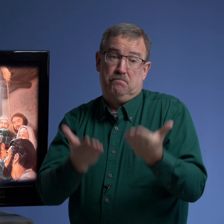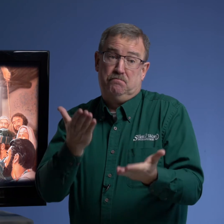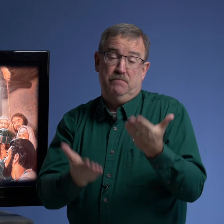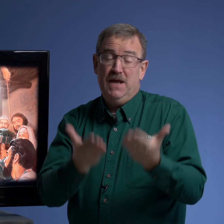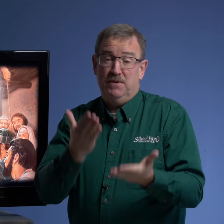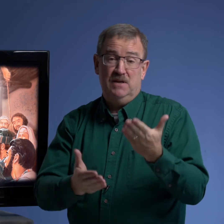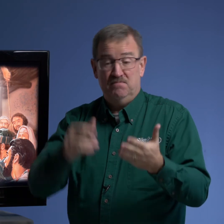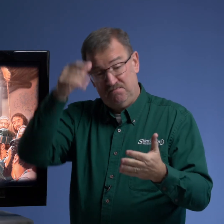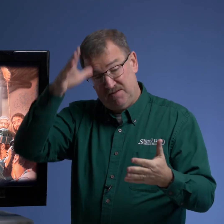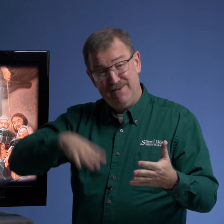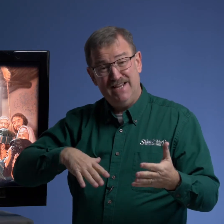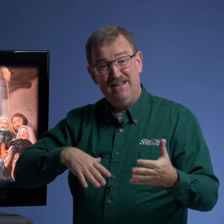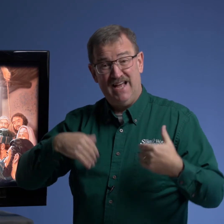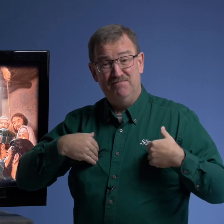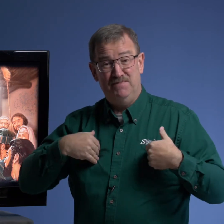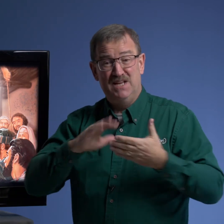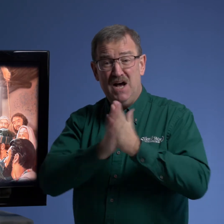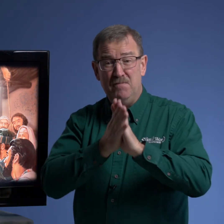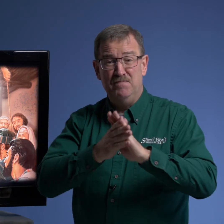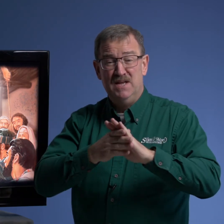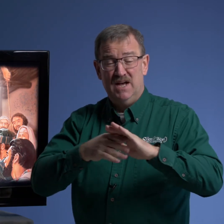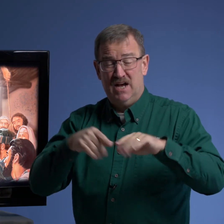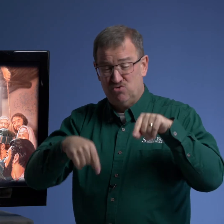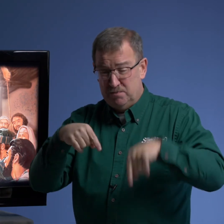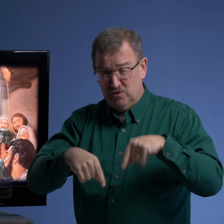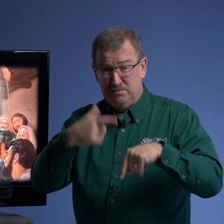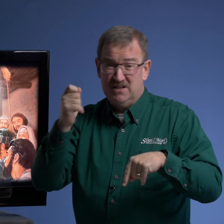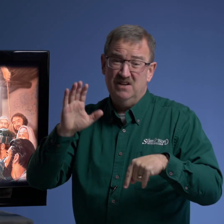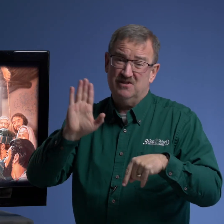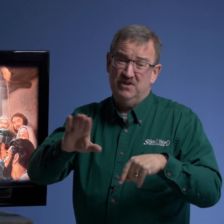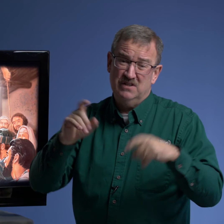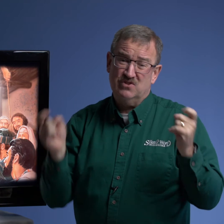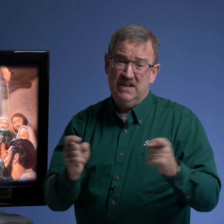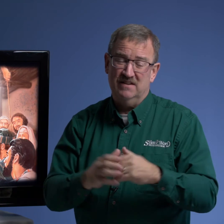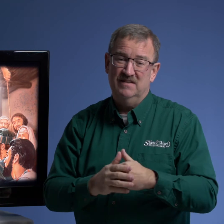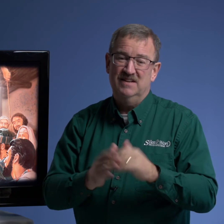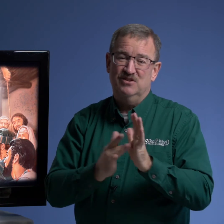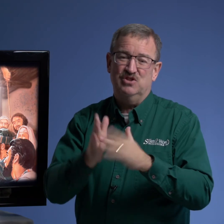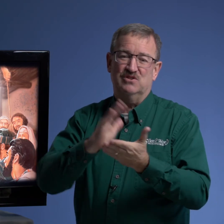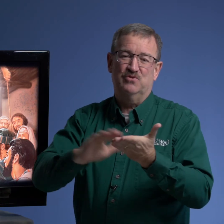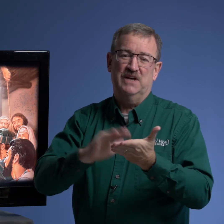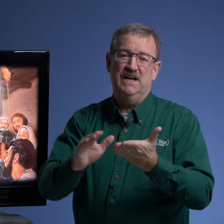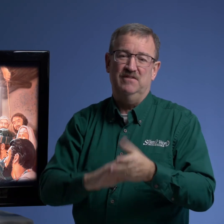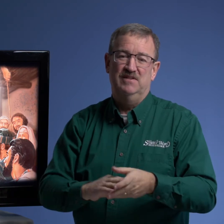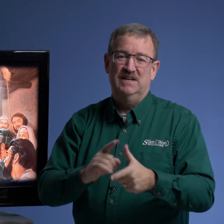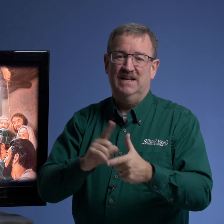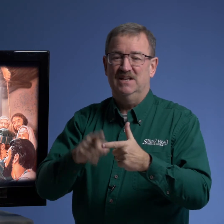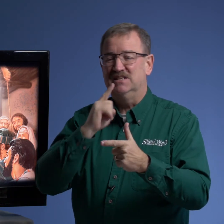maybe the man had become crippled because of his sin jesus forgave and then he